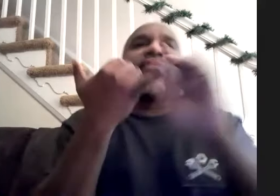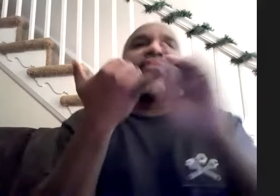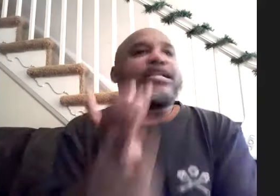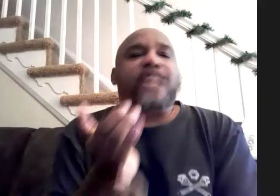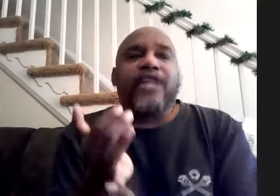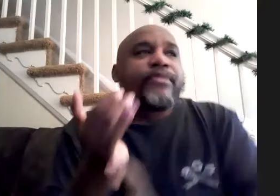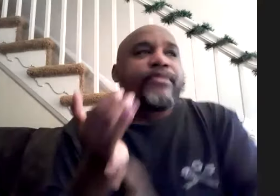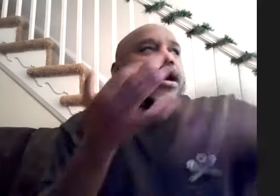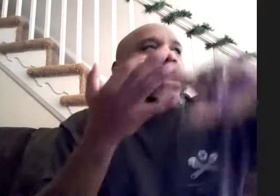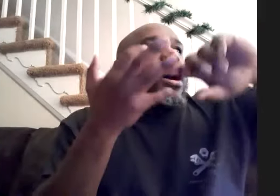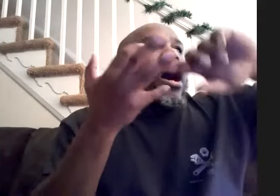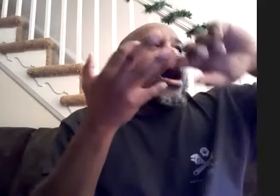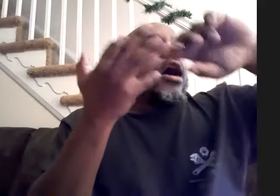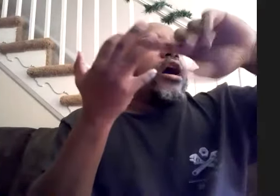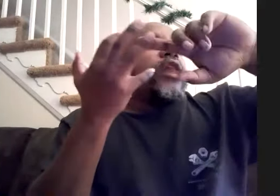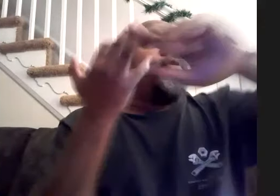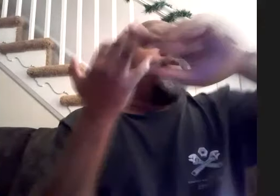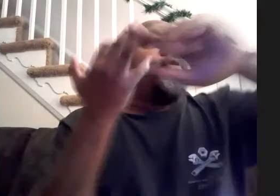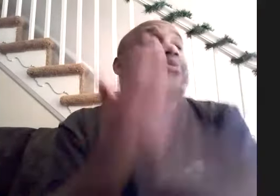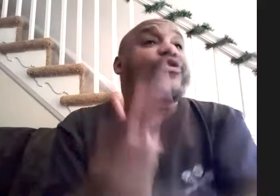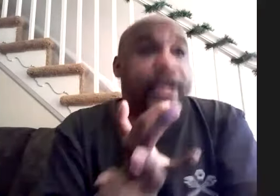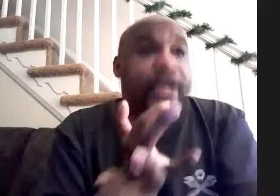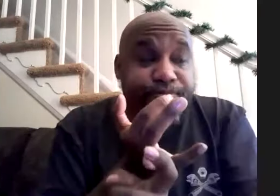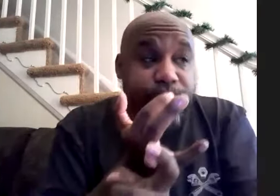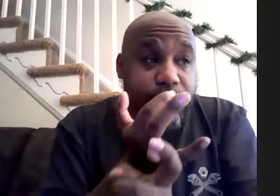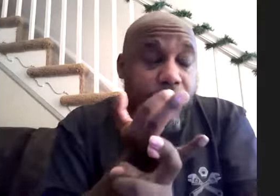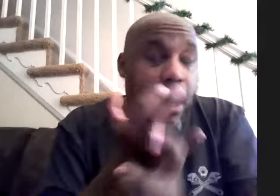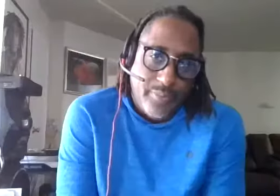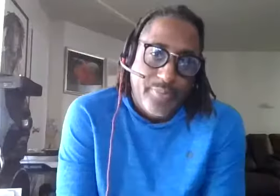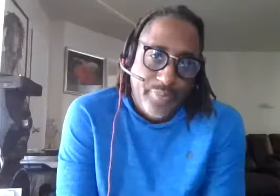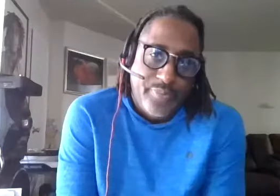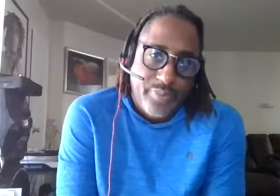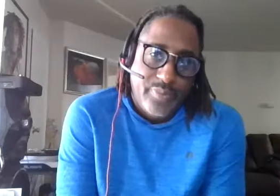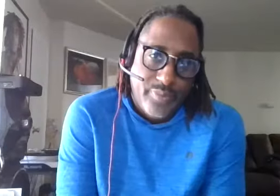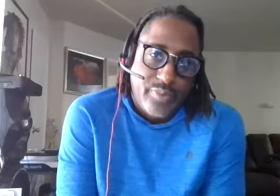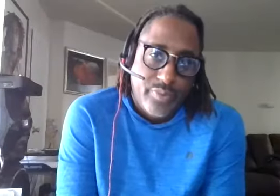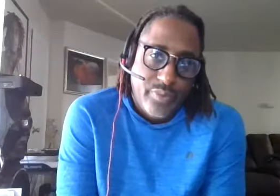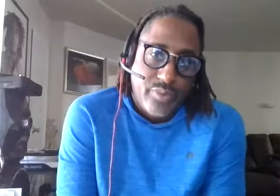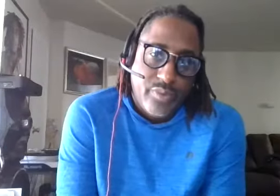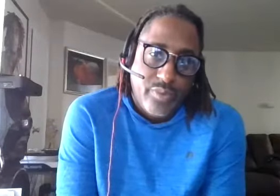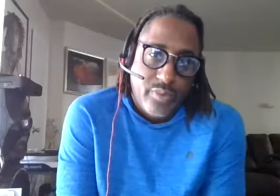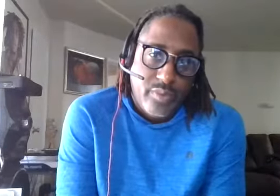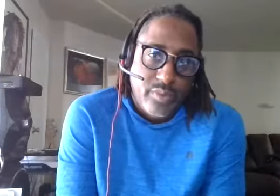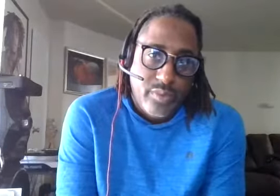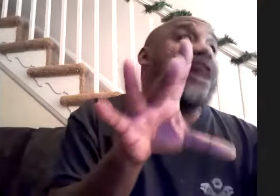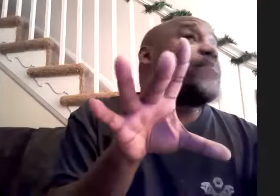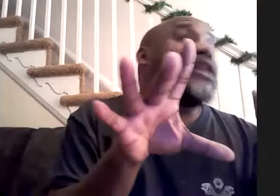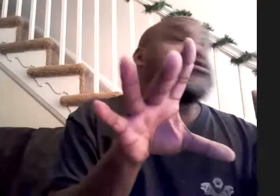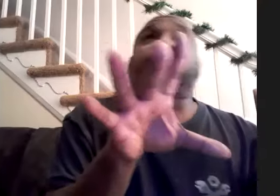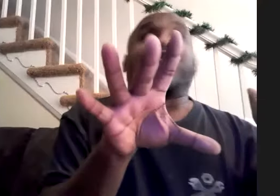eight by ten uh the vault was fun right um i was lucky enough to play the wrecker about three